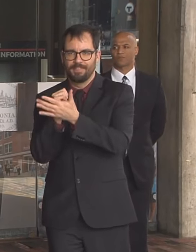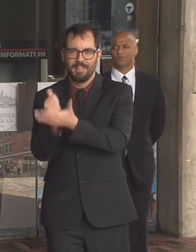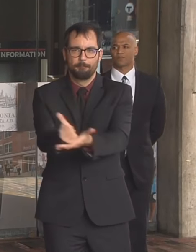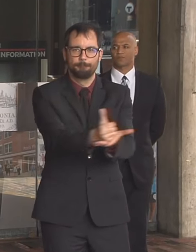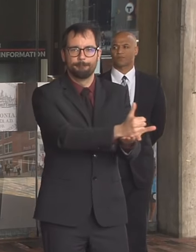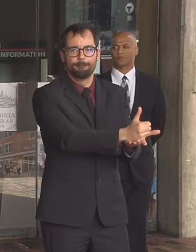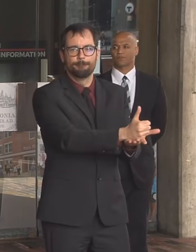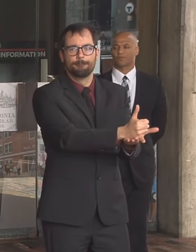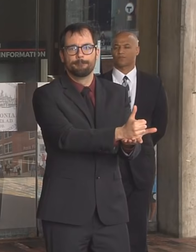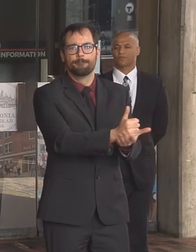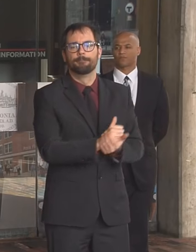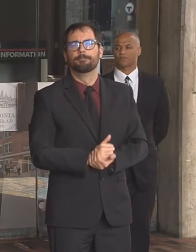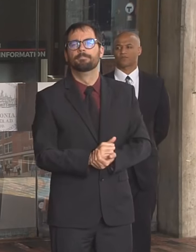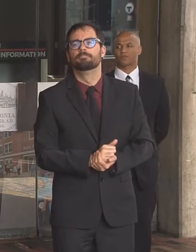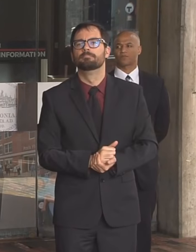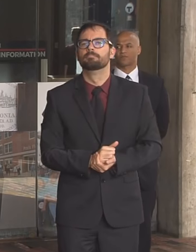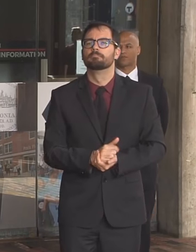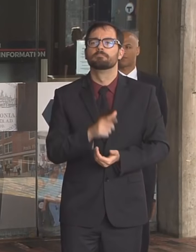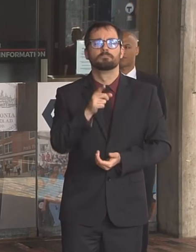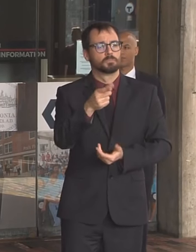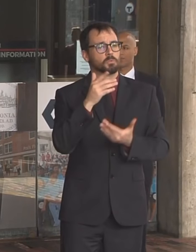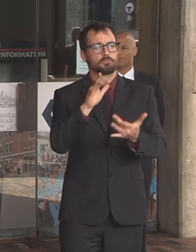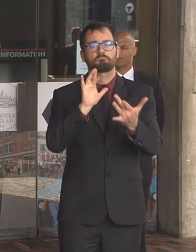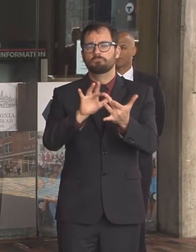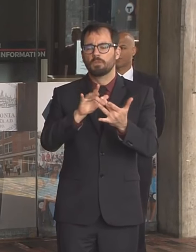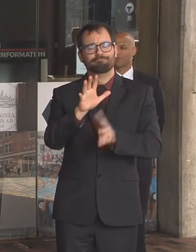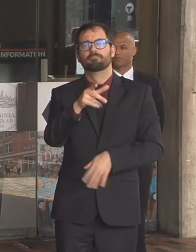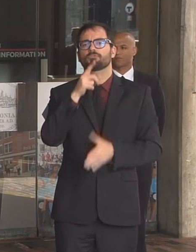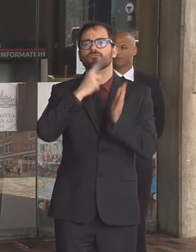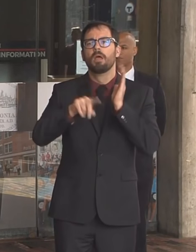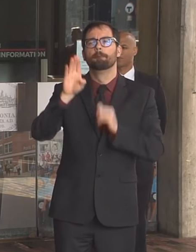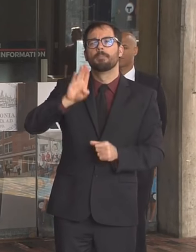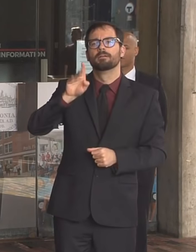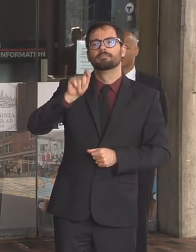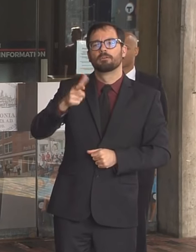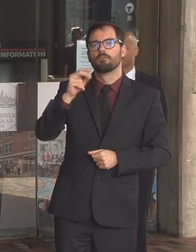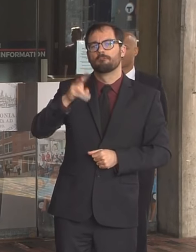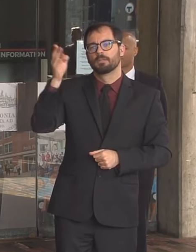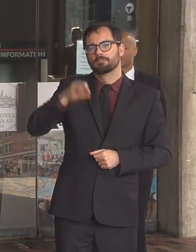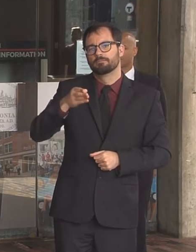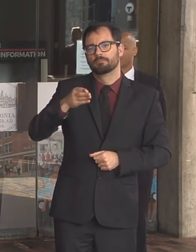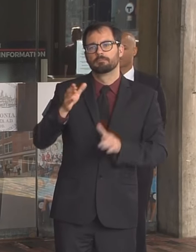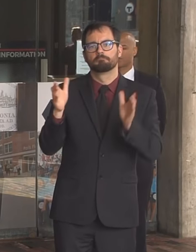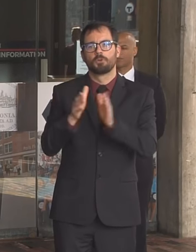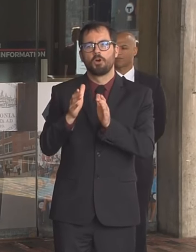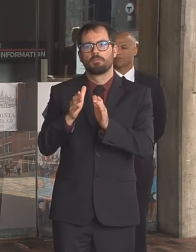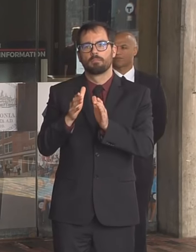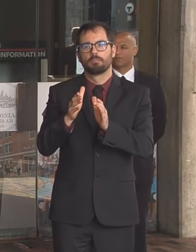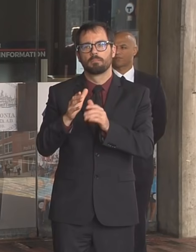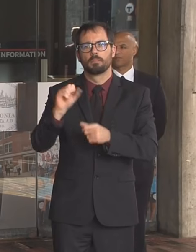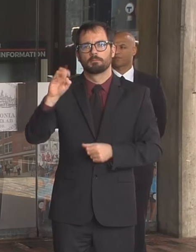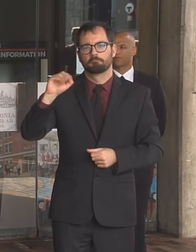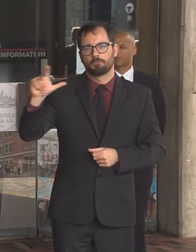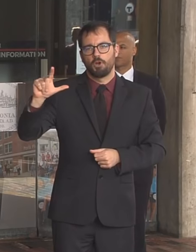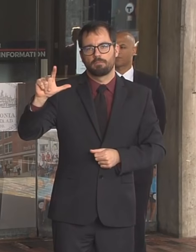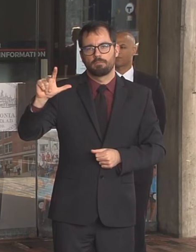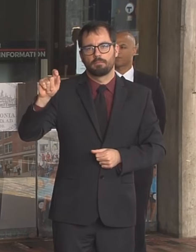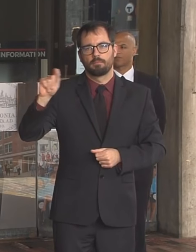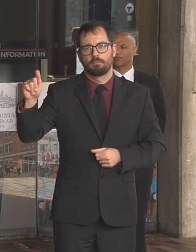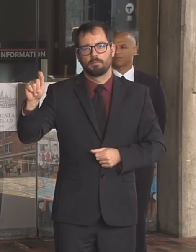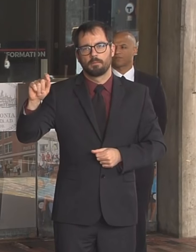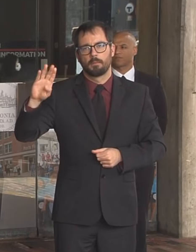small dash business that's boston.gov slash small dash business. For general updates